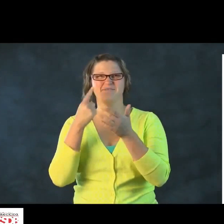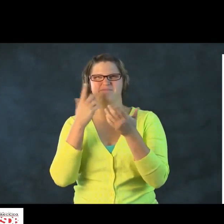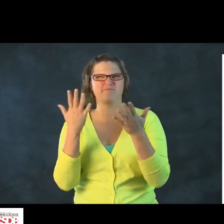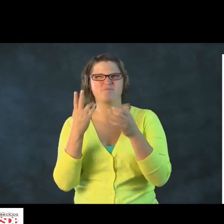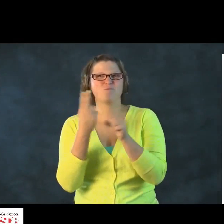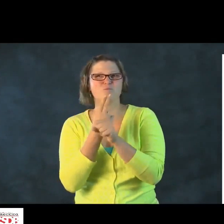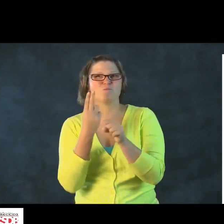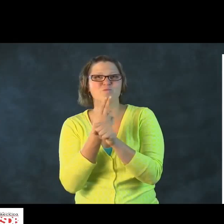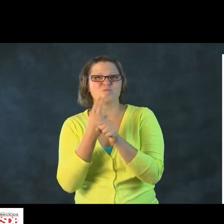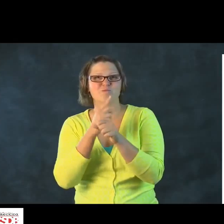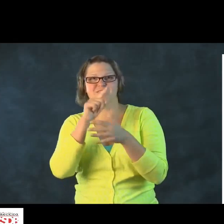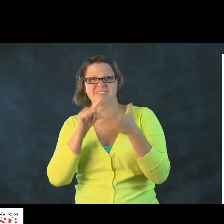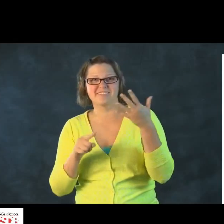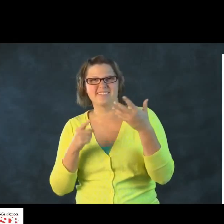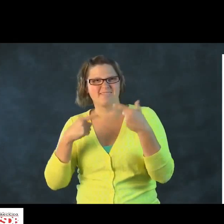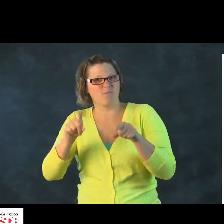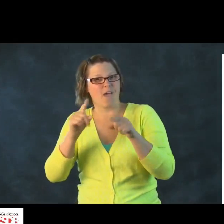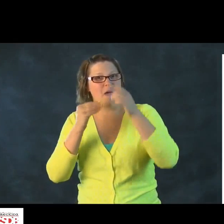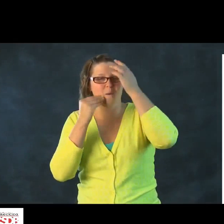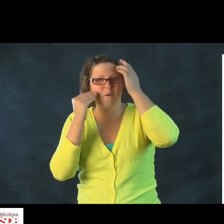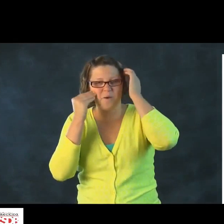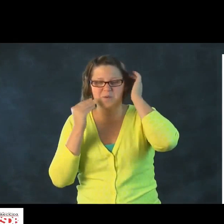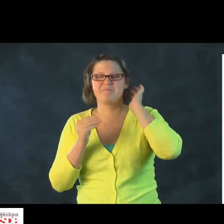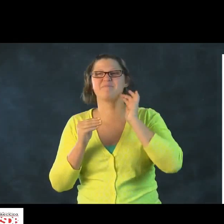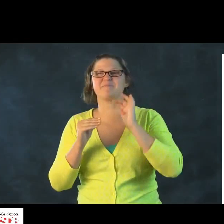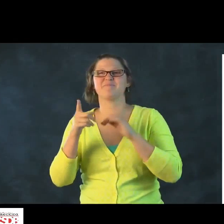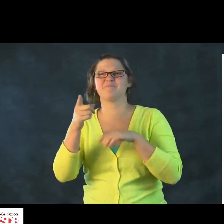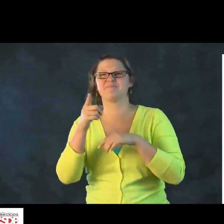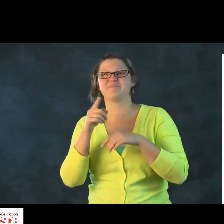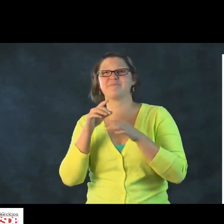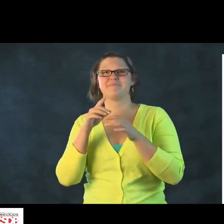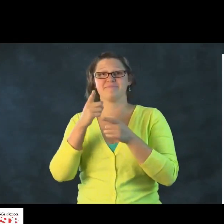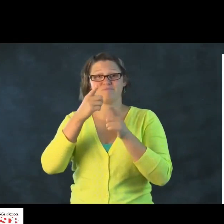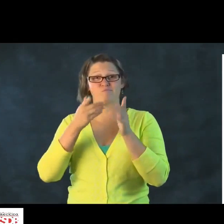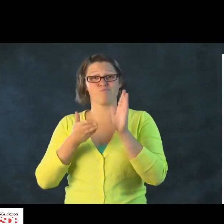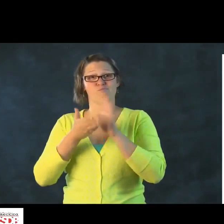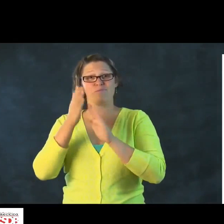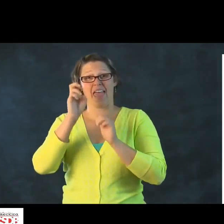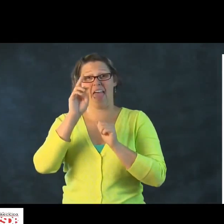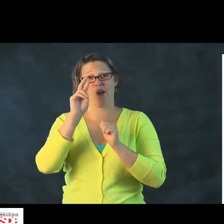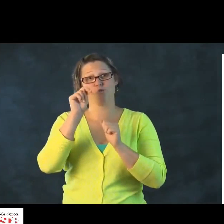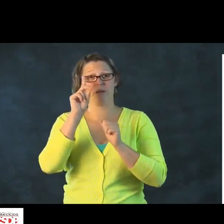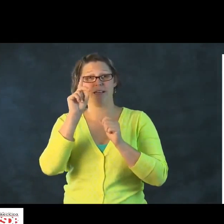I have more examples for you of when you can actually use language at home.